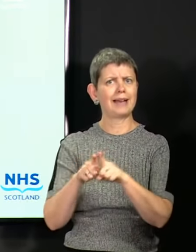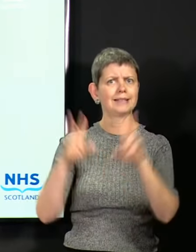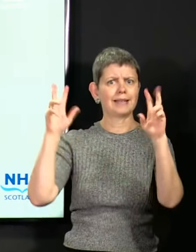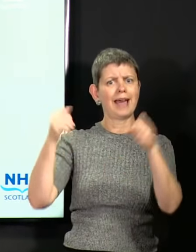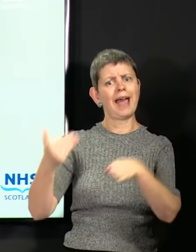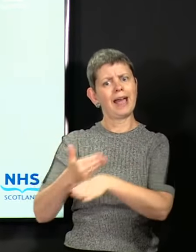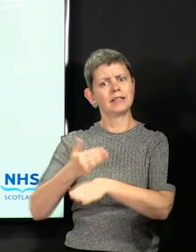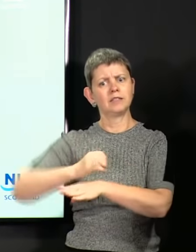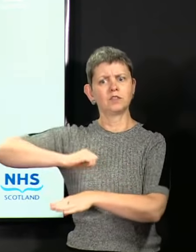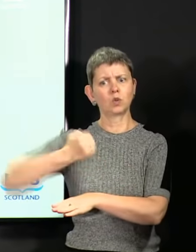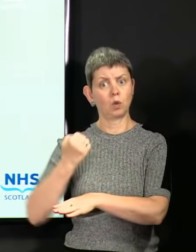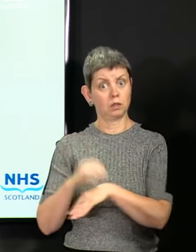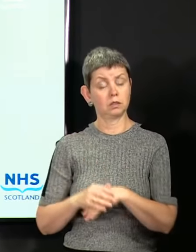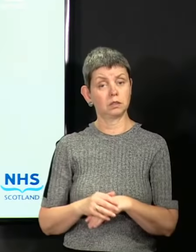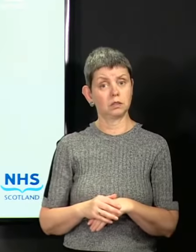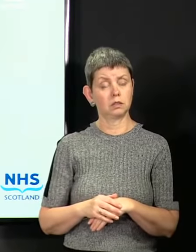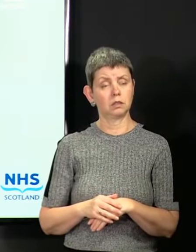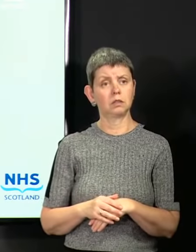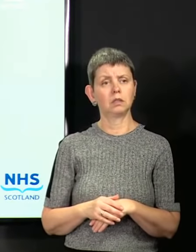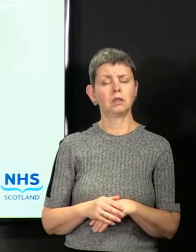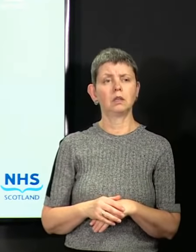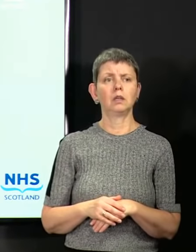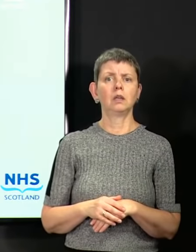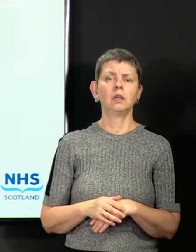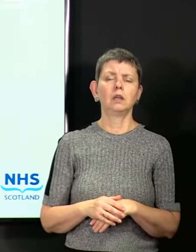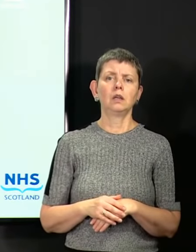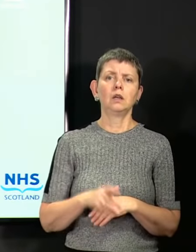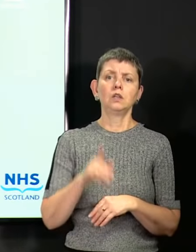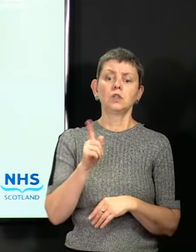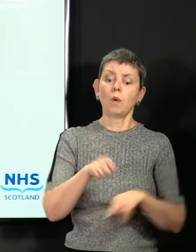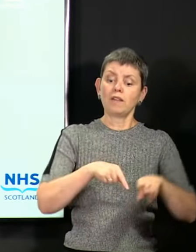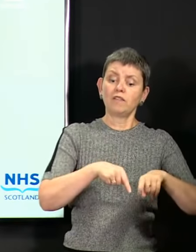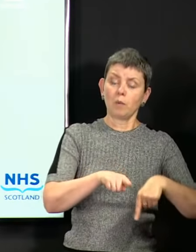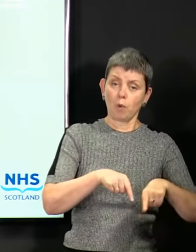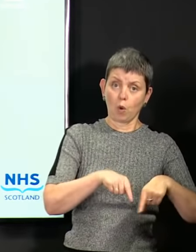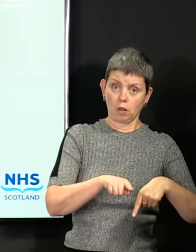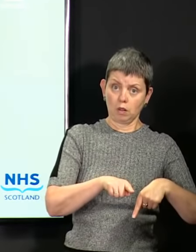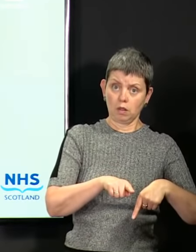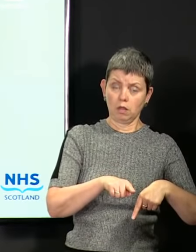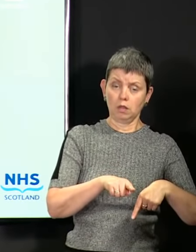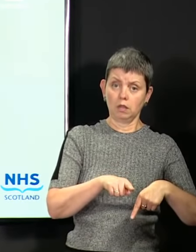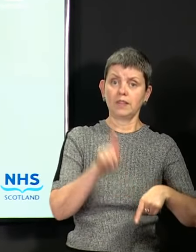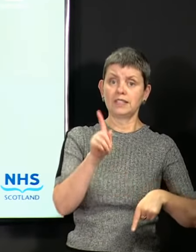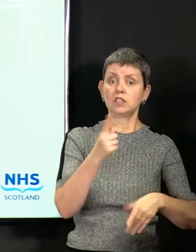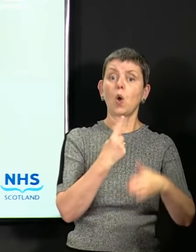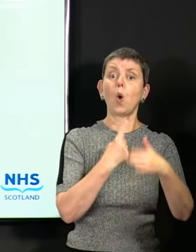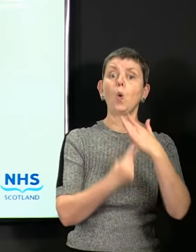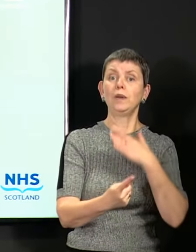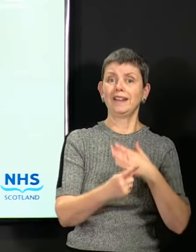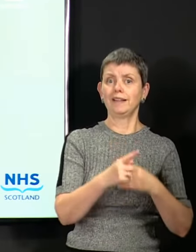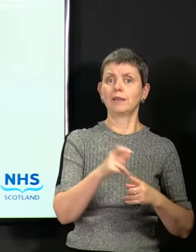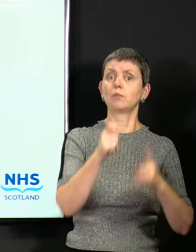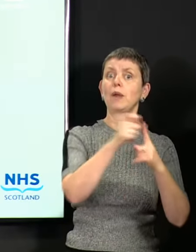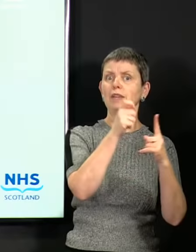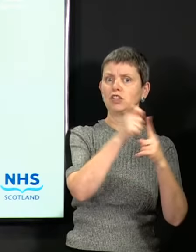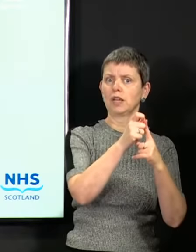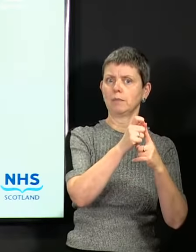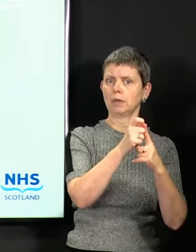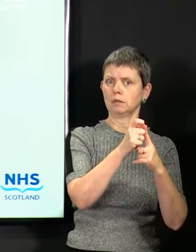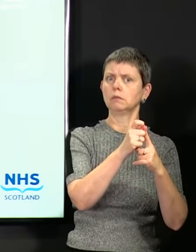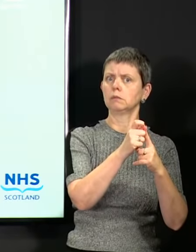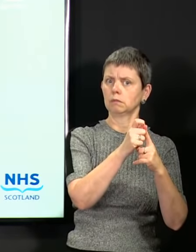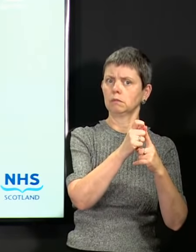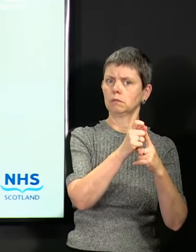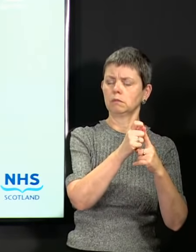low levels. So this is, in football, this is only the Scottish Premiership. It's not the other leagues. So it's quite